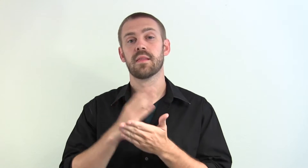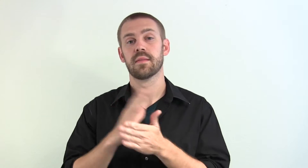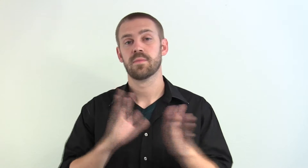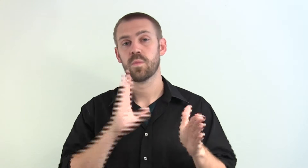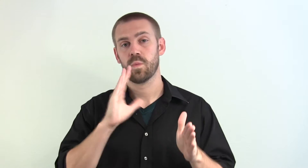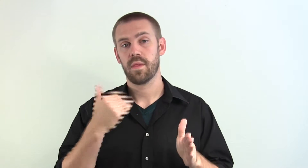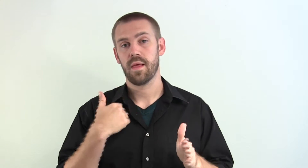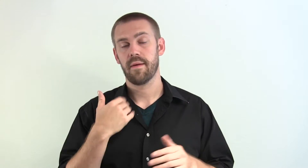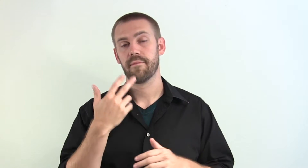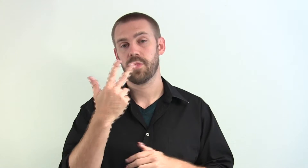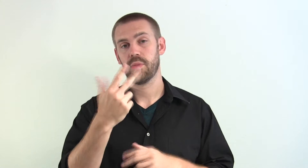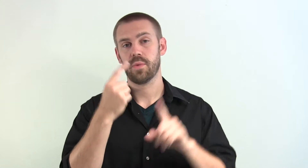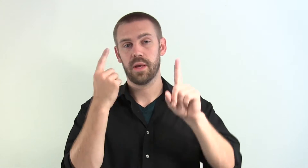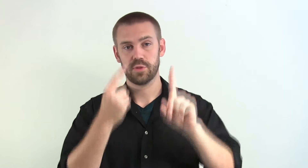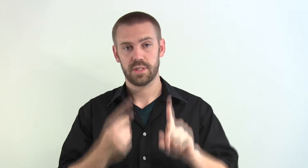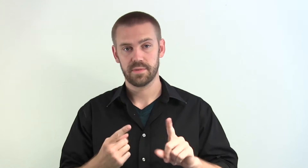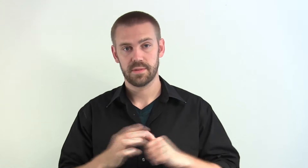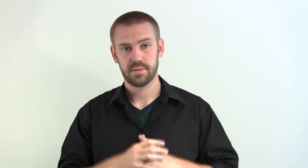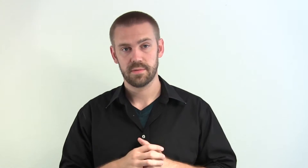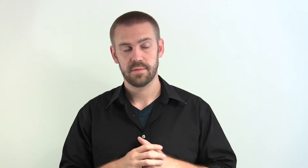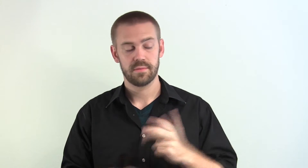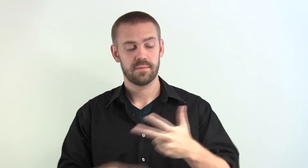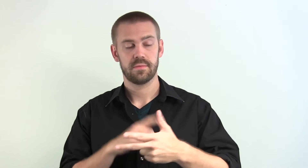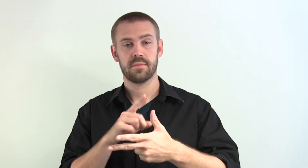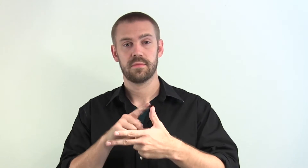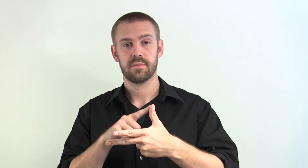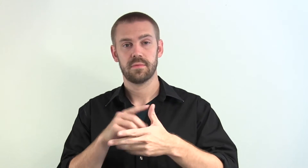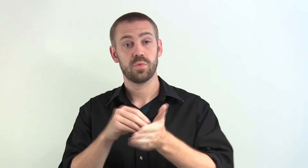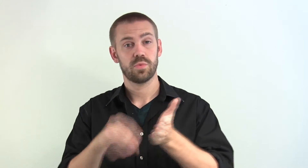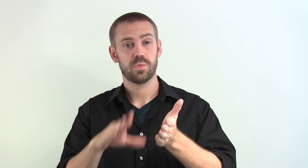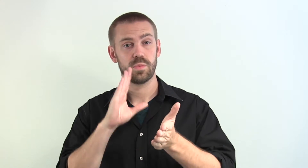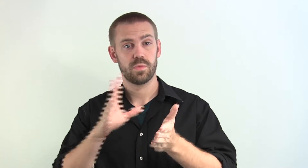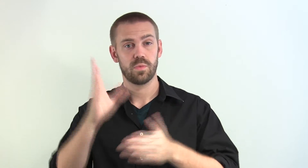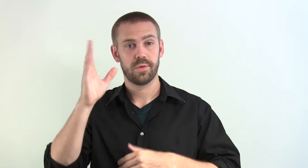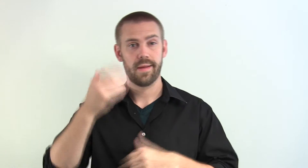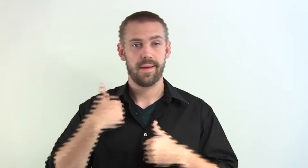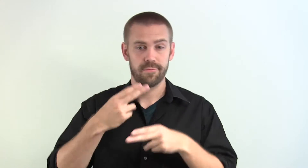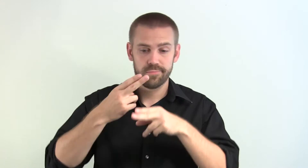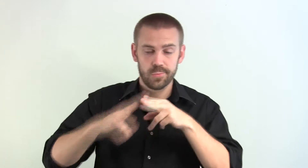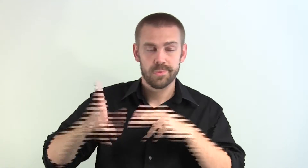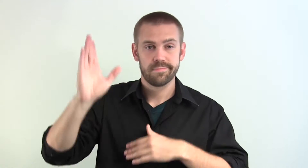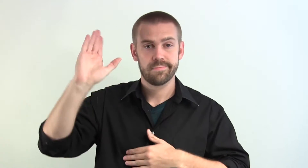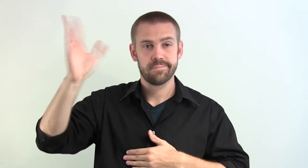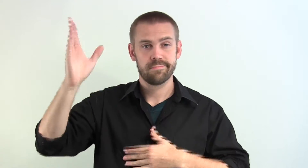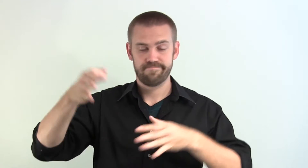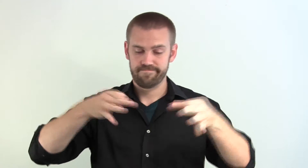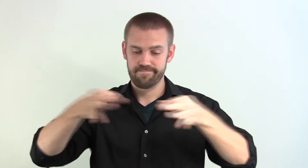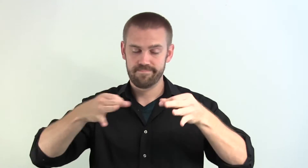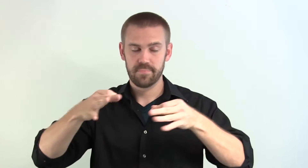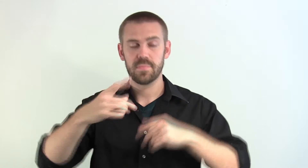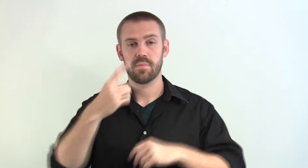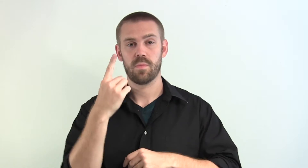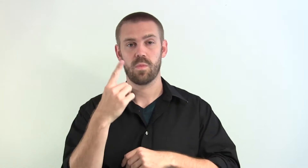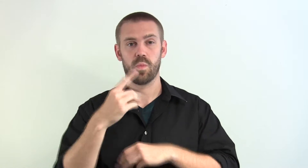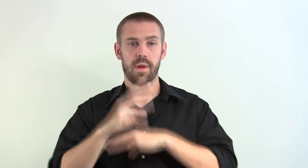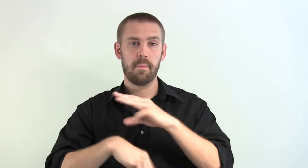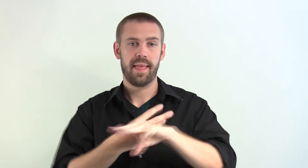Now this lesson plan is going to have three objectives. First, students will have a short presentation explaining about one of the planets.